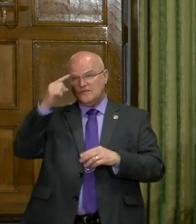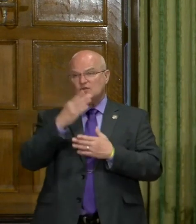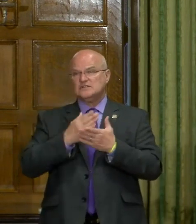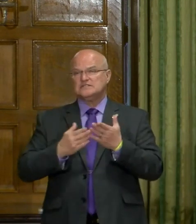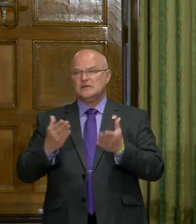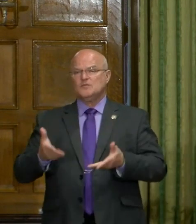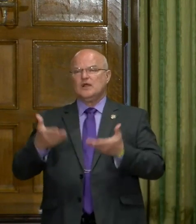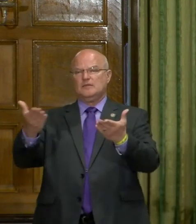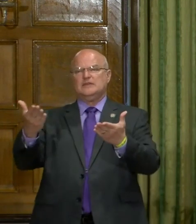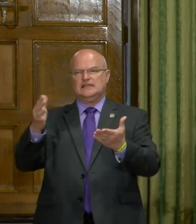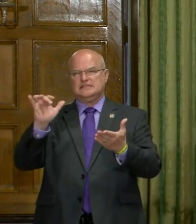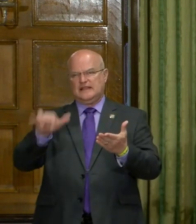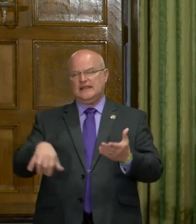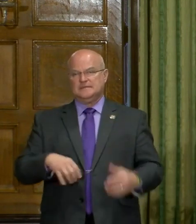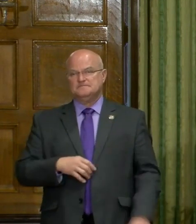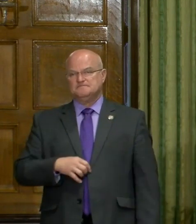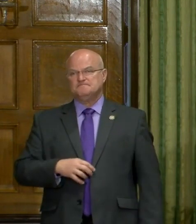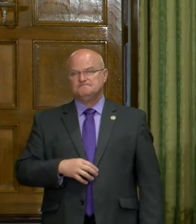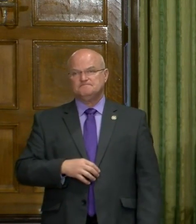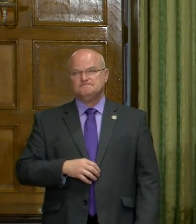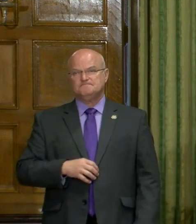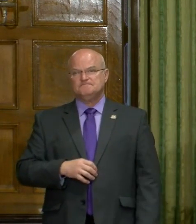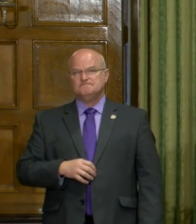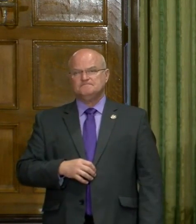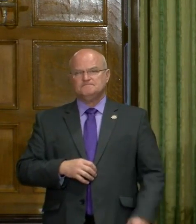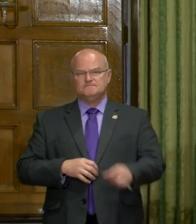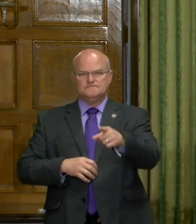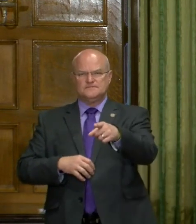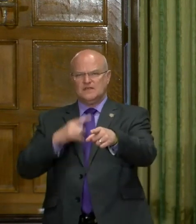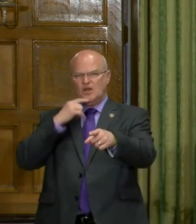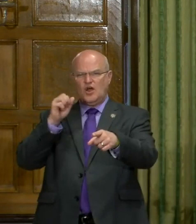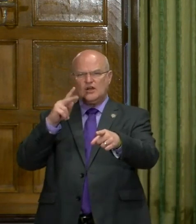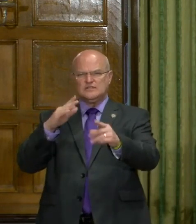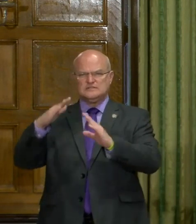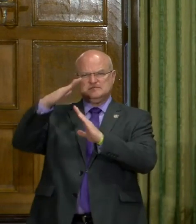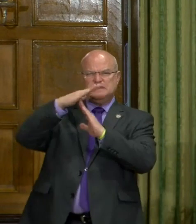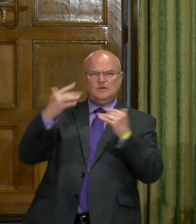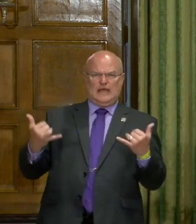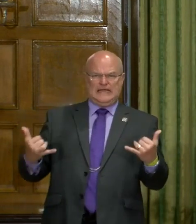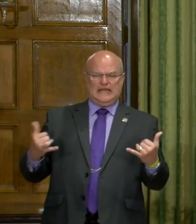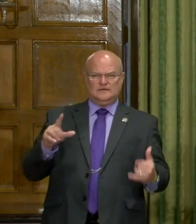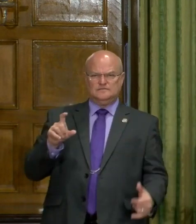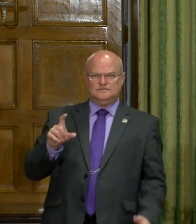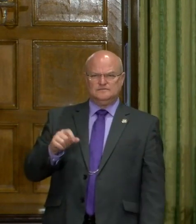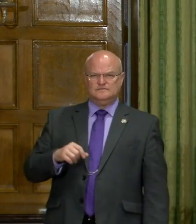uh, some recommendations in that regard. Would you say Arkansas is at its peak right now?